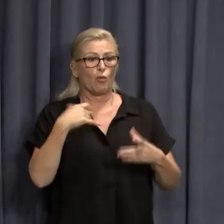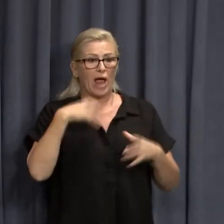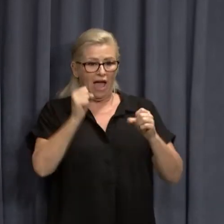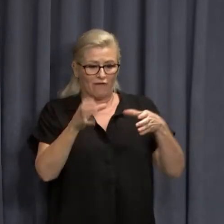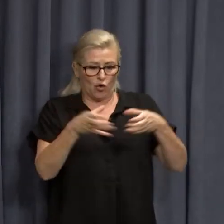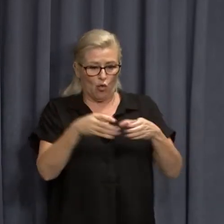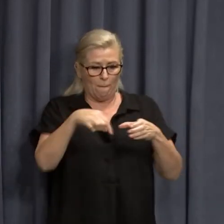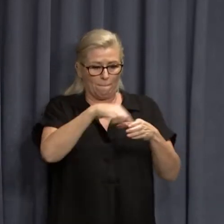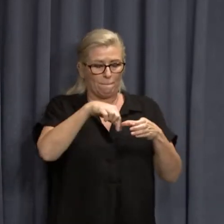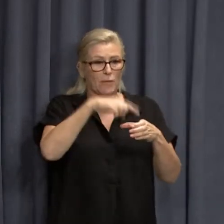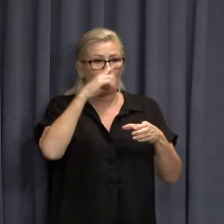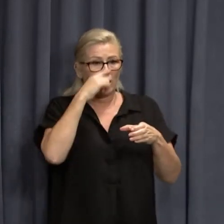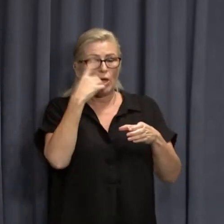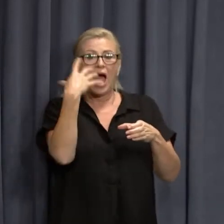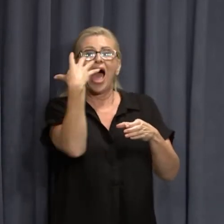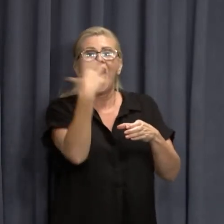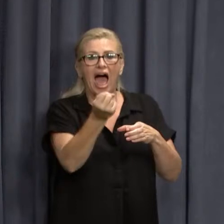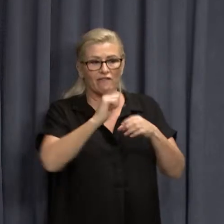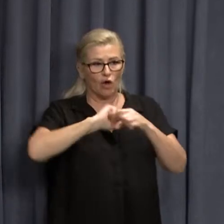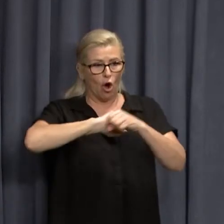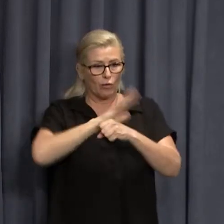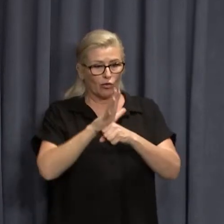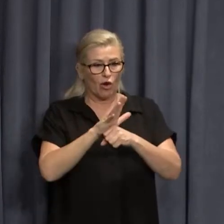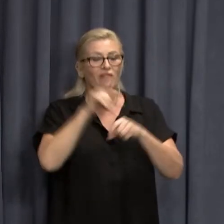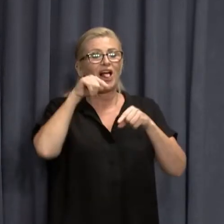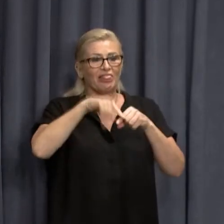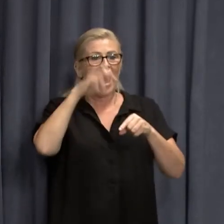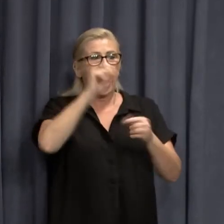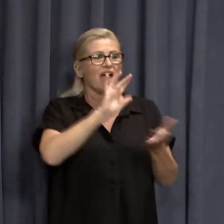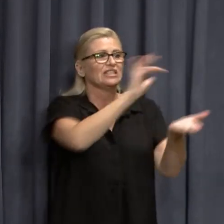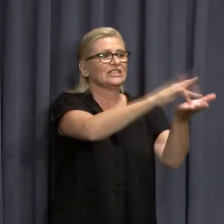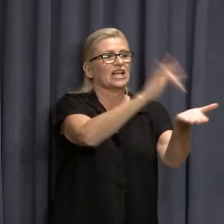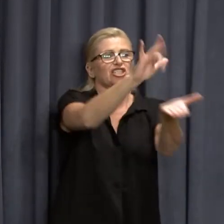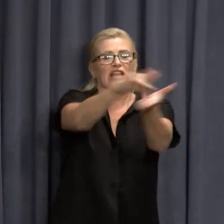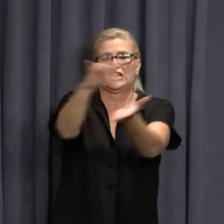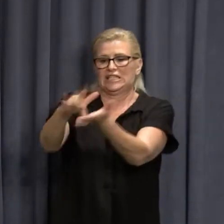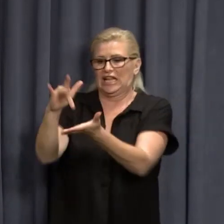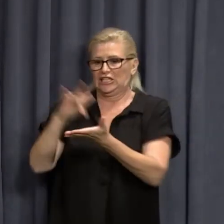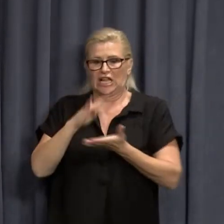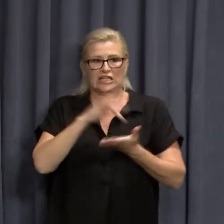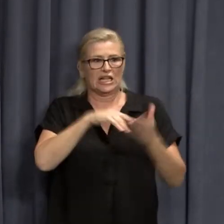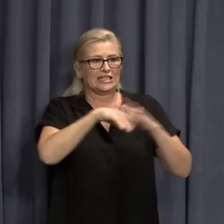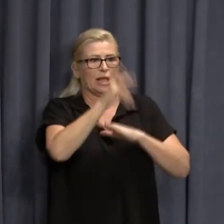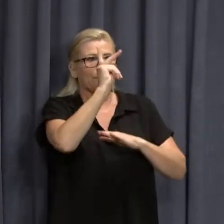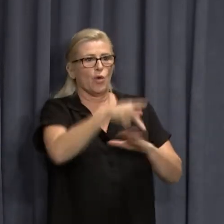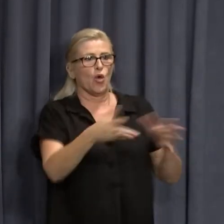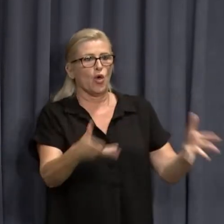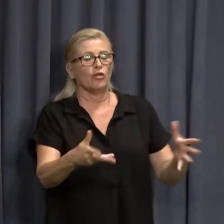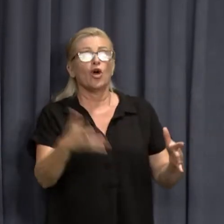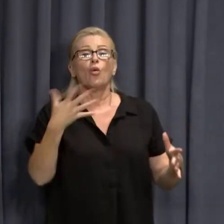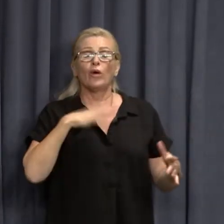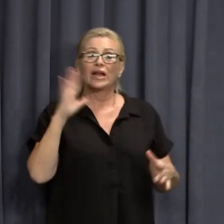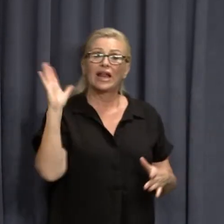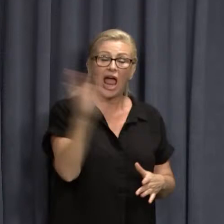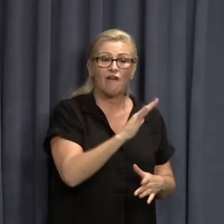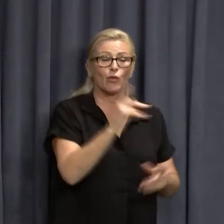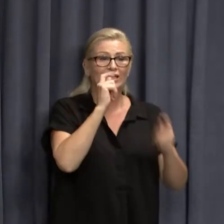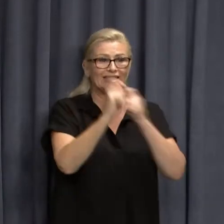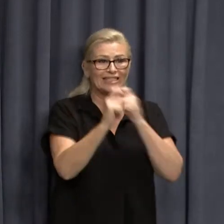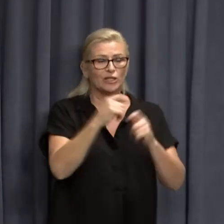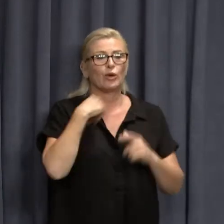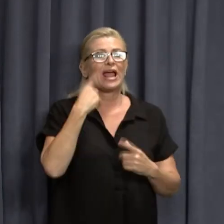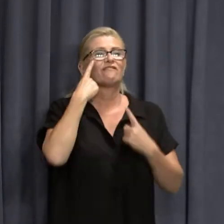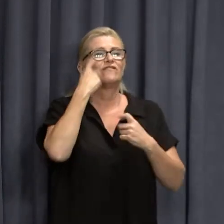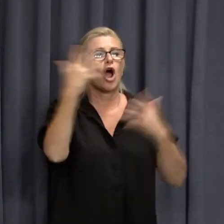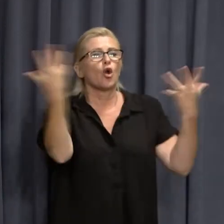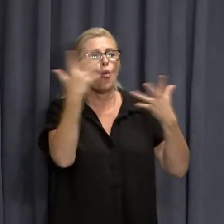people who have Omicron, who have been infectious in the community. We need everyone to get tested so we can trace where